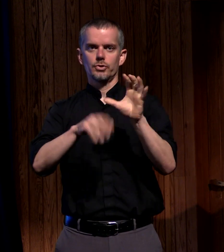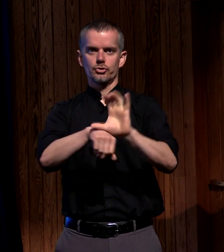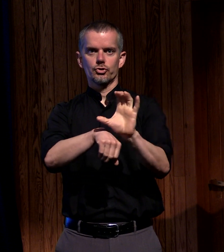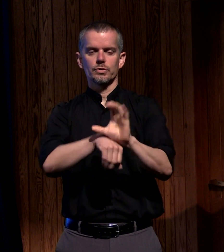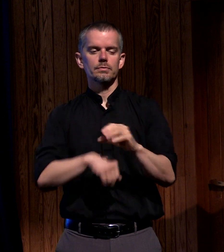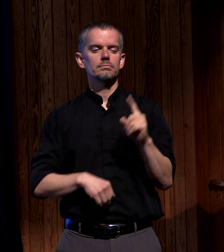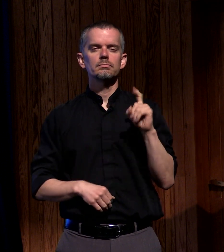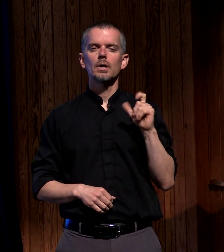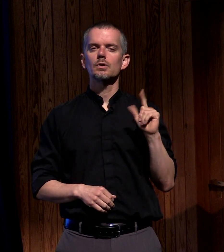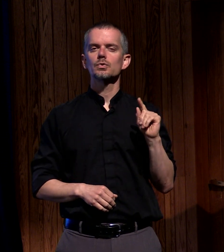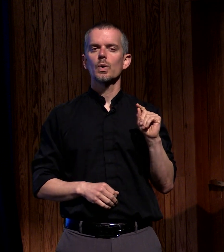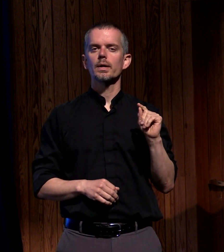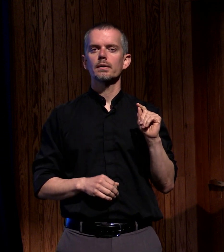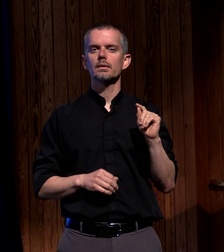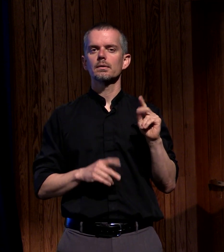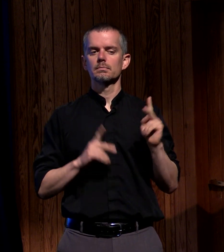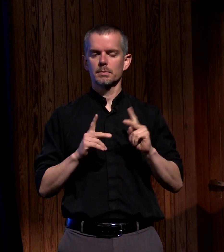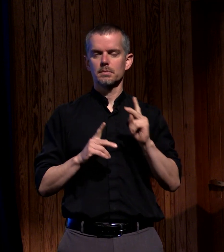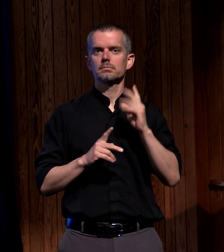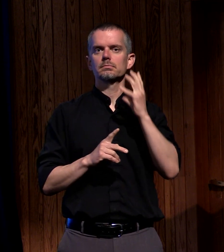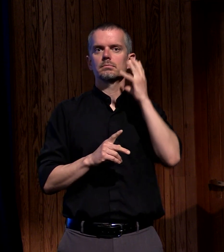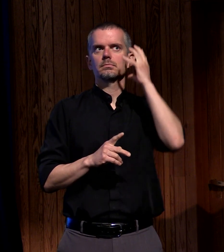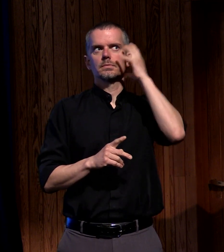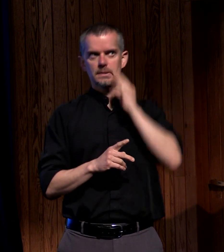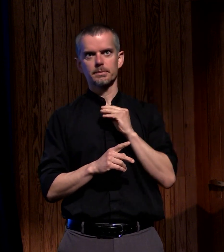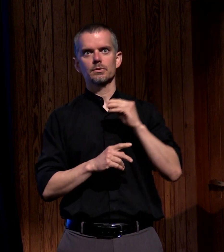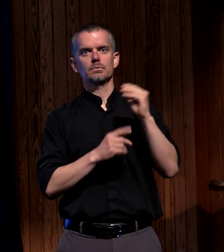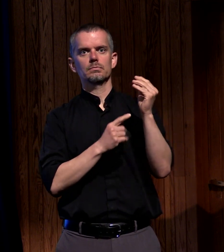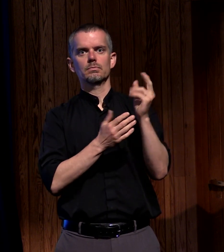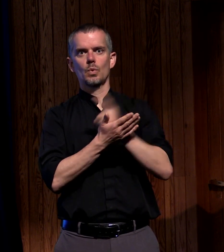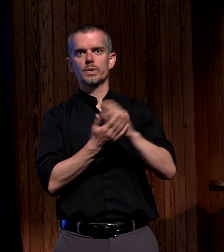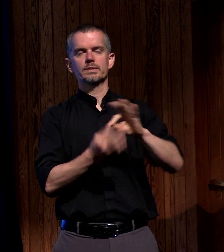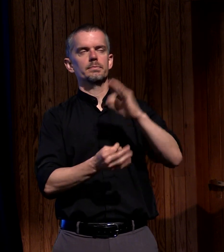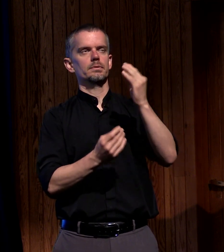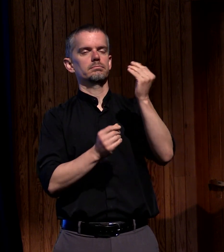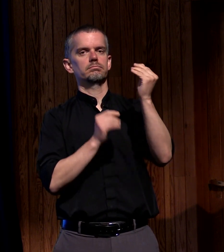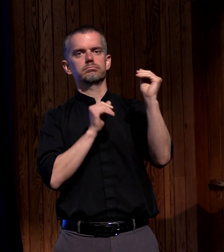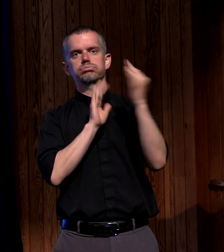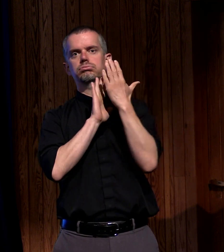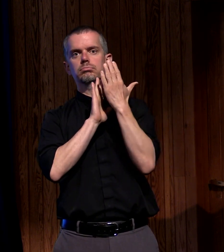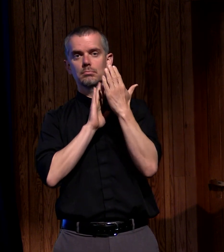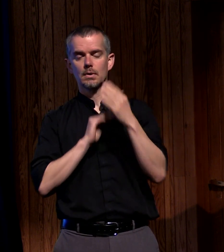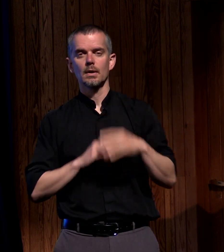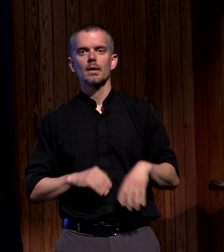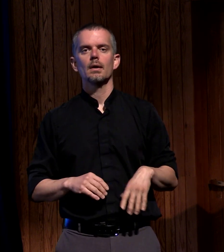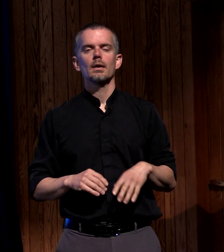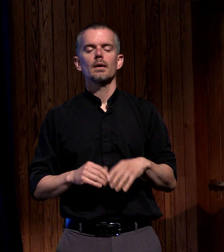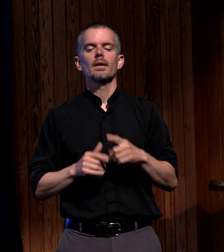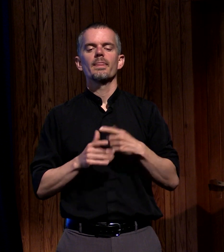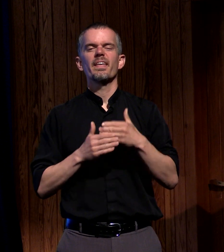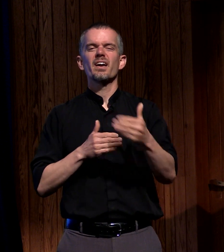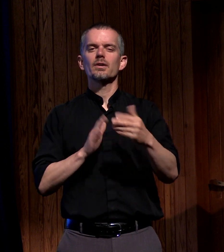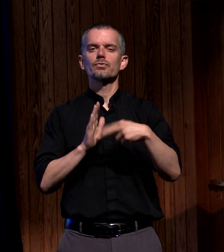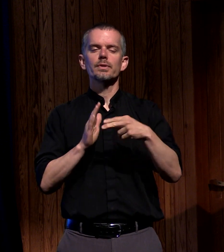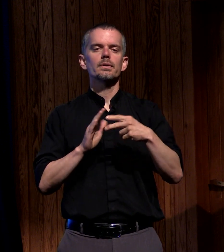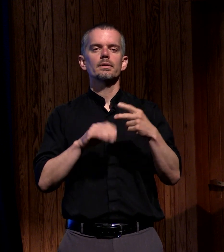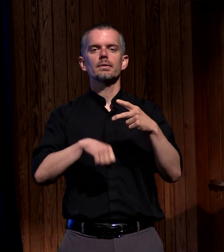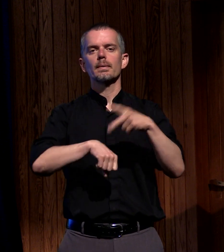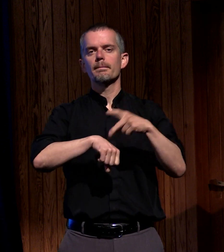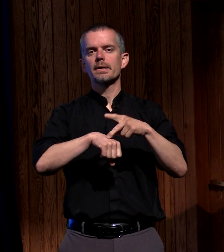120 experienced the Holy Spirit suddenly as we continue to read Peter gives a sermon and 3,000 are baptized